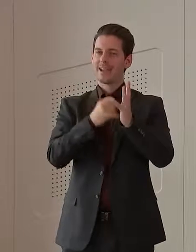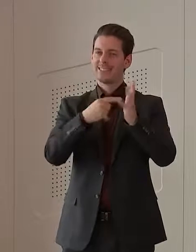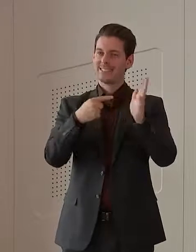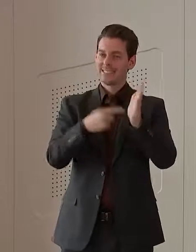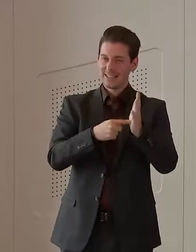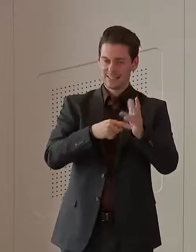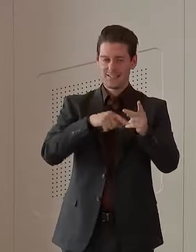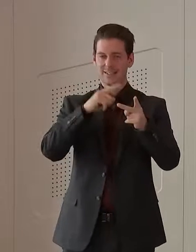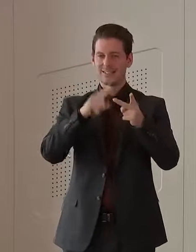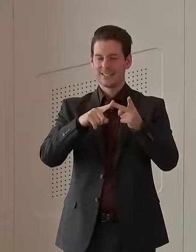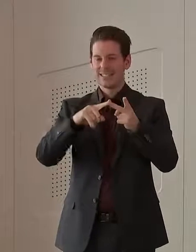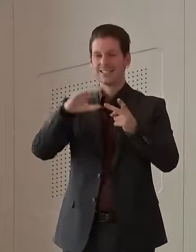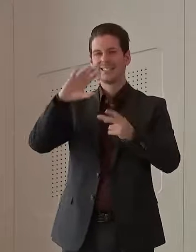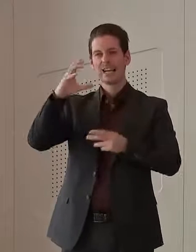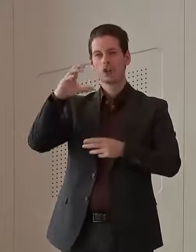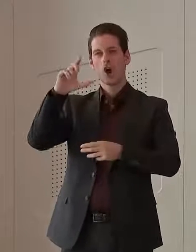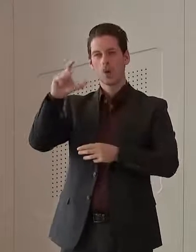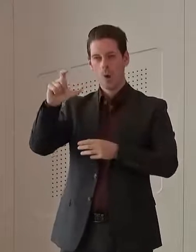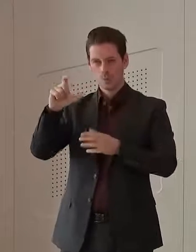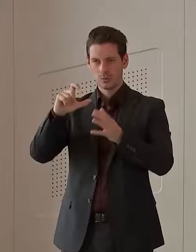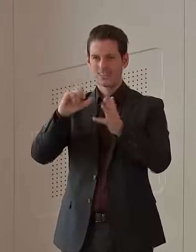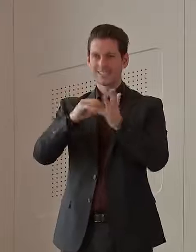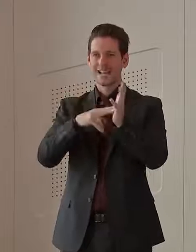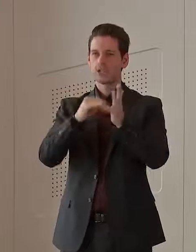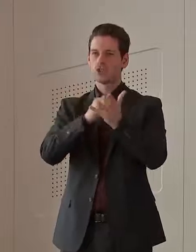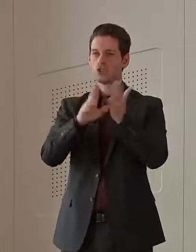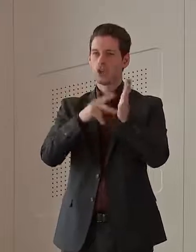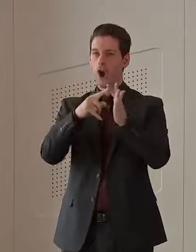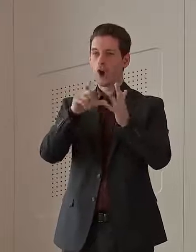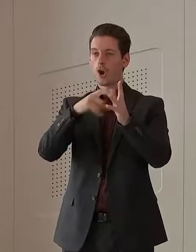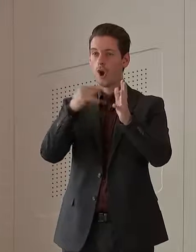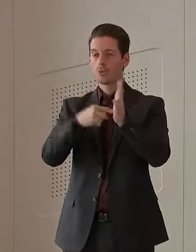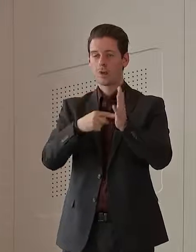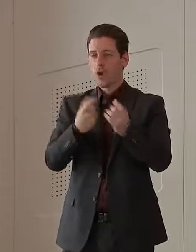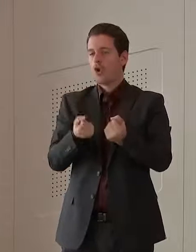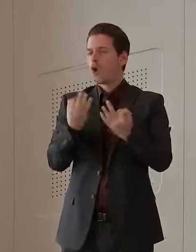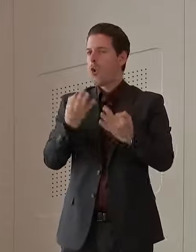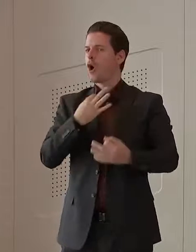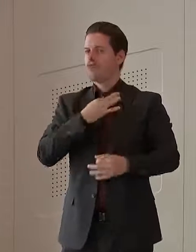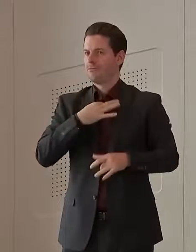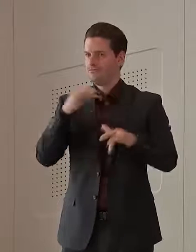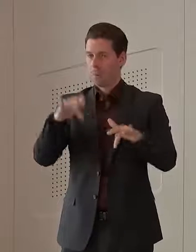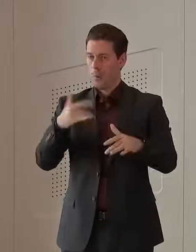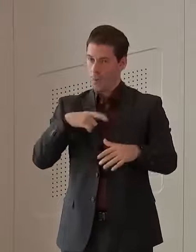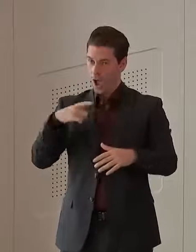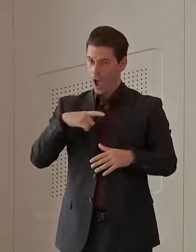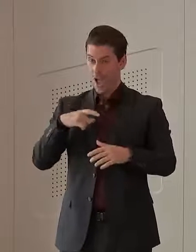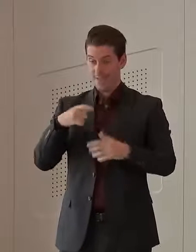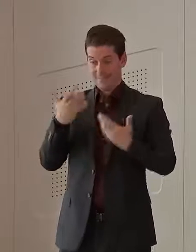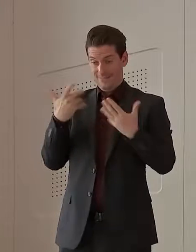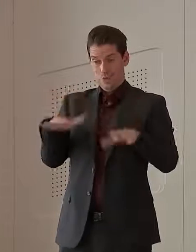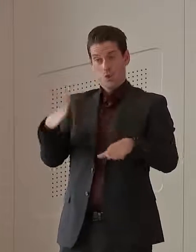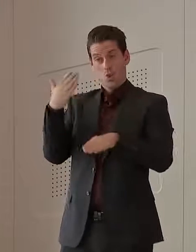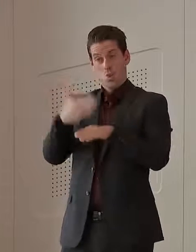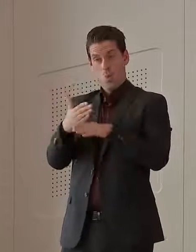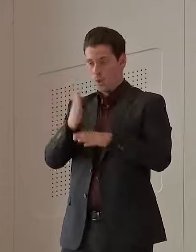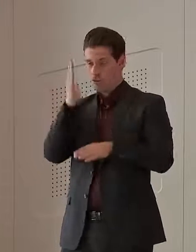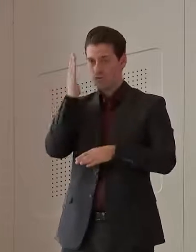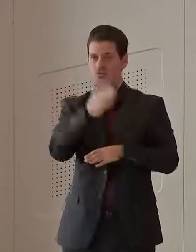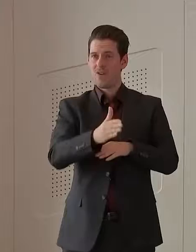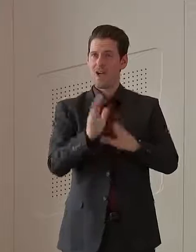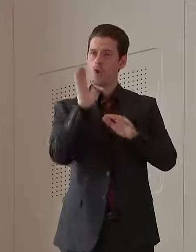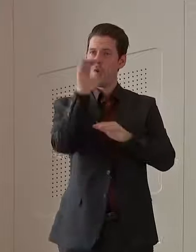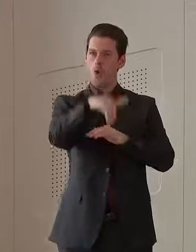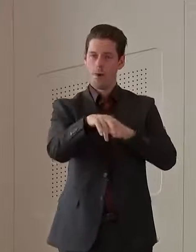Sunshine Coast. I'm not concerned about the risks in those communities because these two truck drivers did everything they